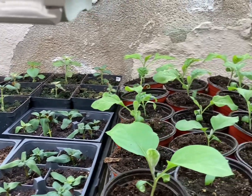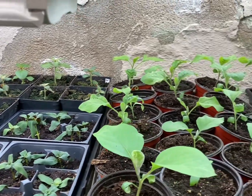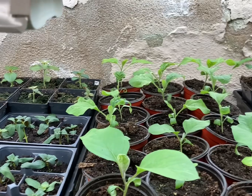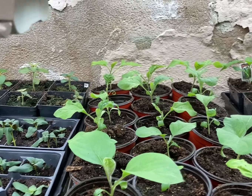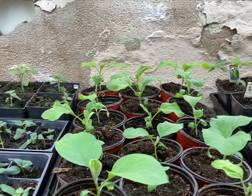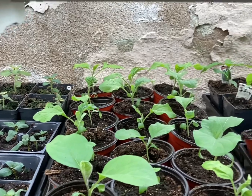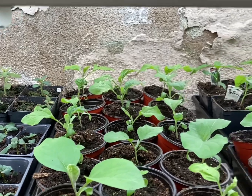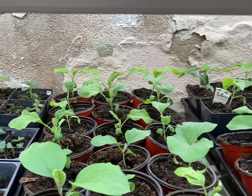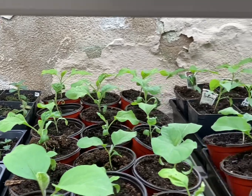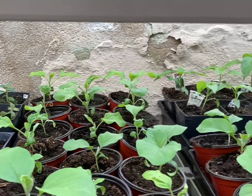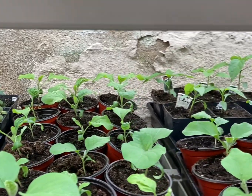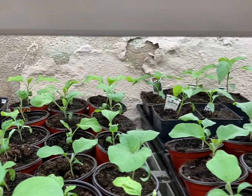so so